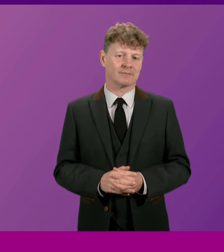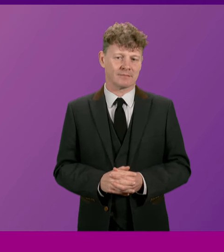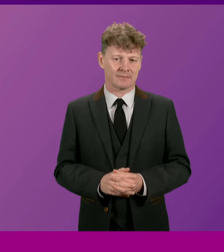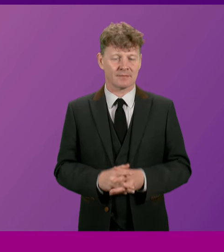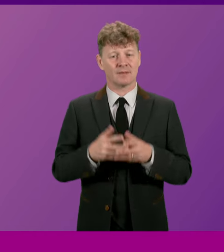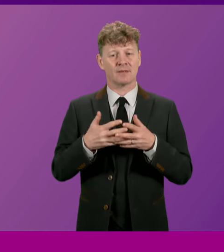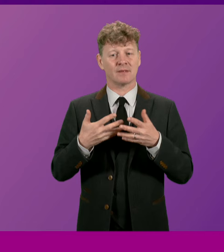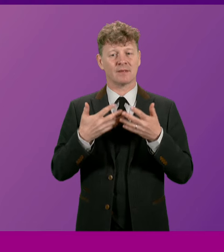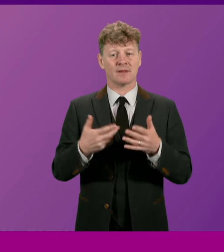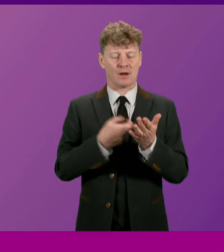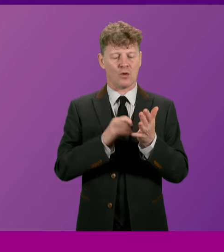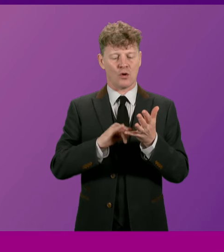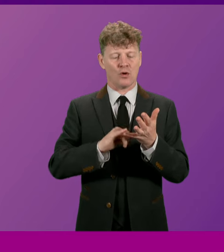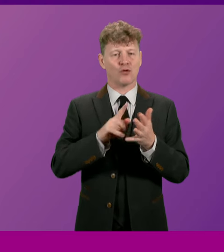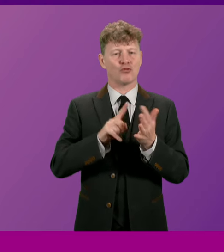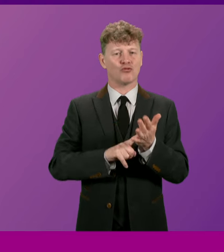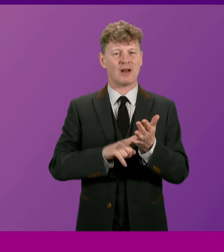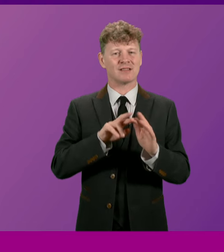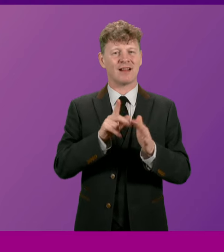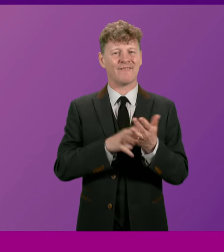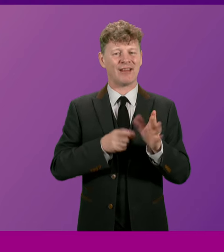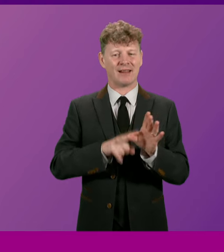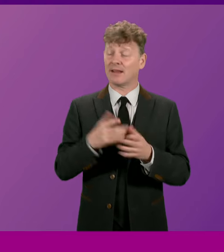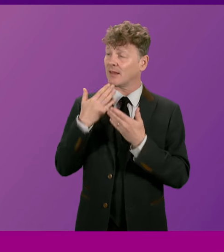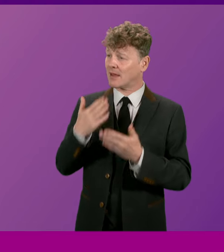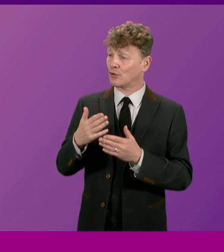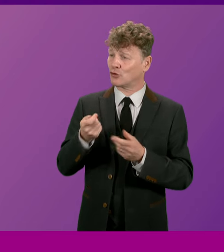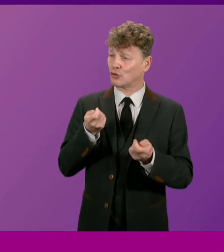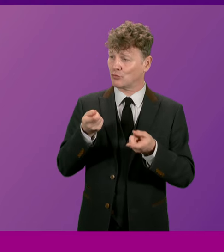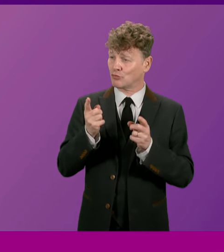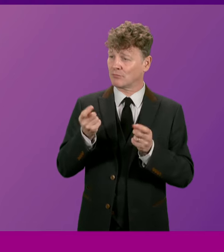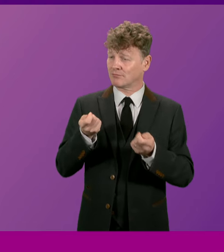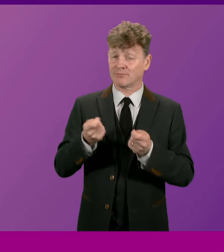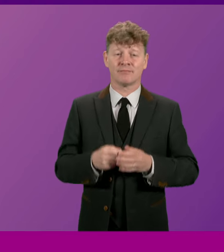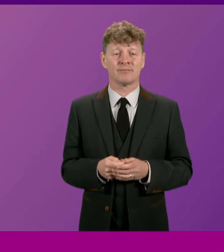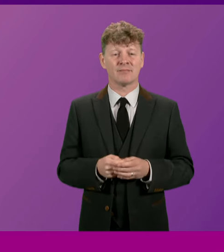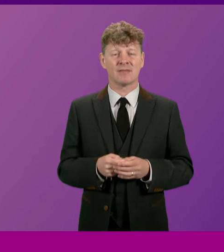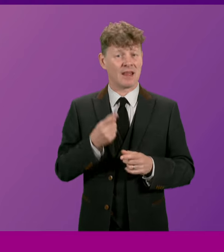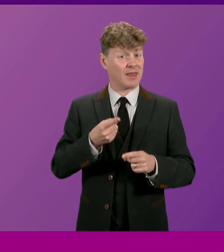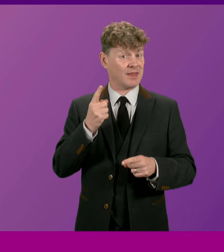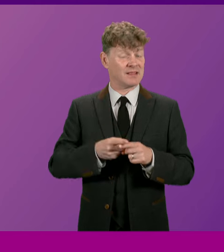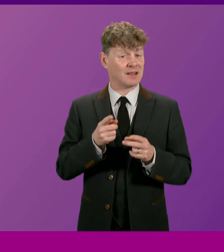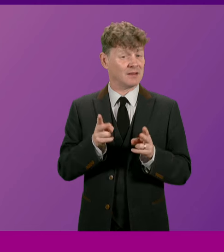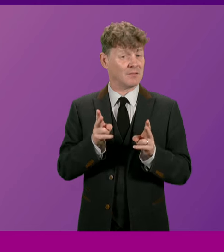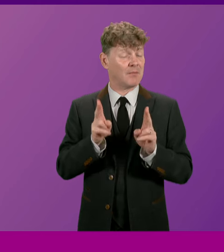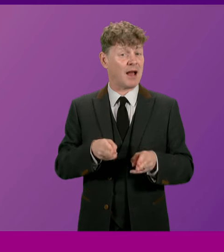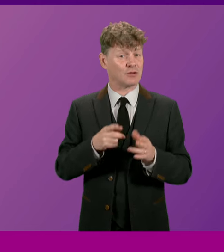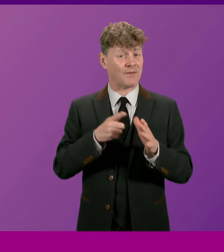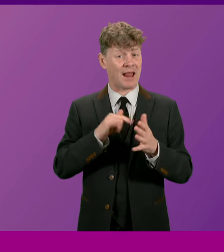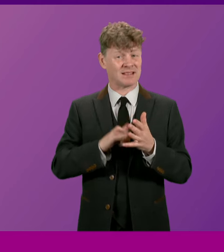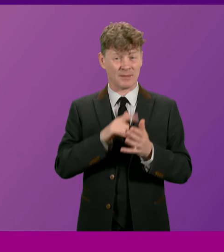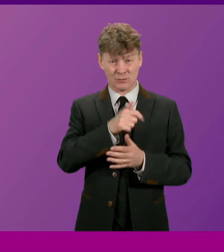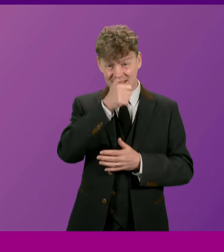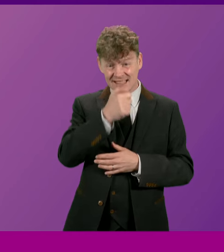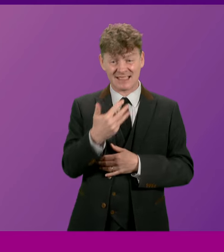I now call it on Russell Finlay. Thank you, Prairie Officer. The sudden passing of Alex Salmond at the age of